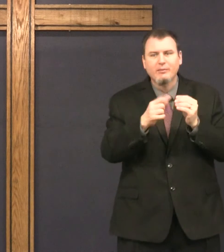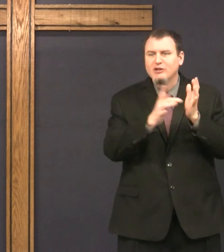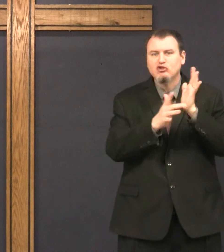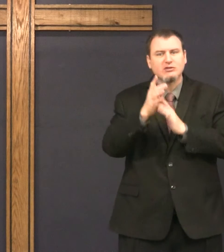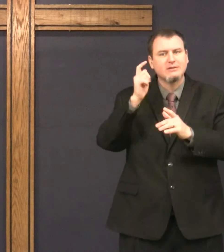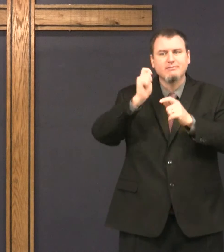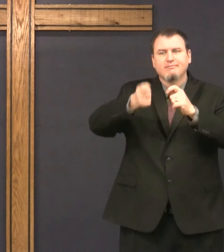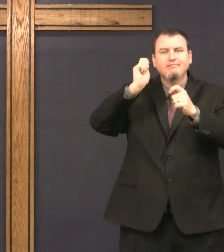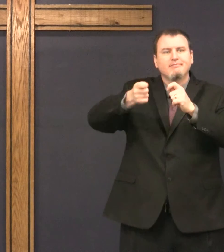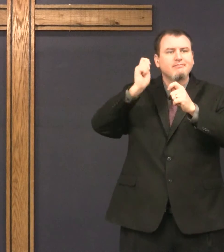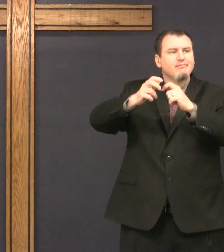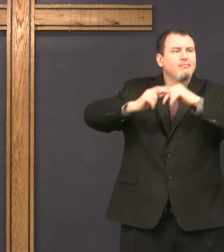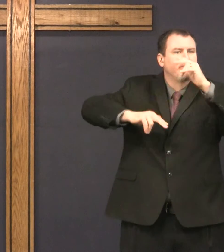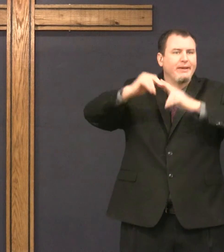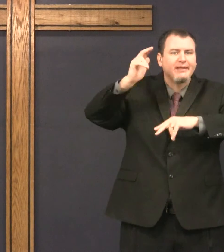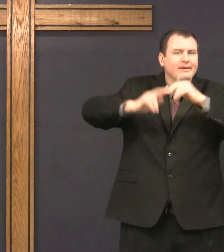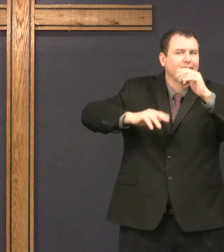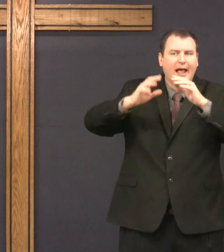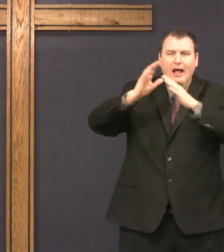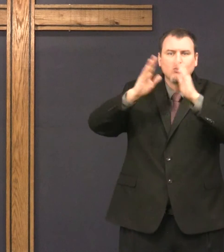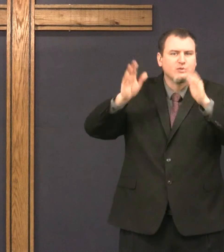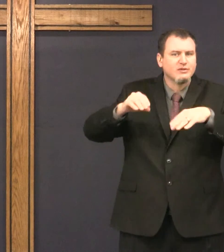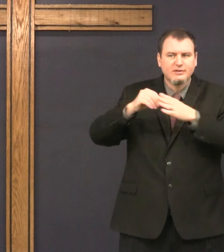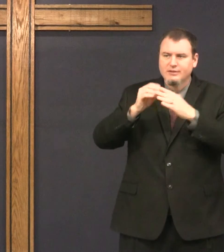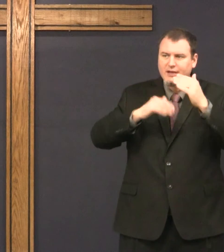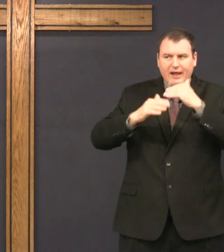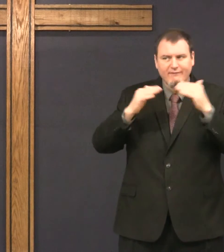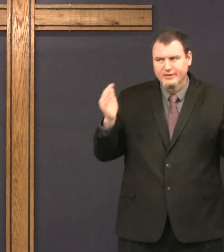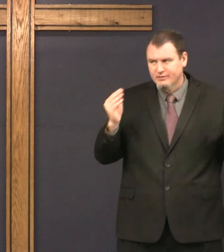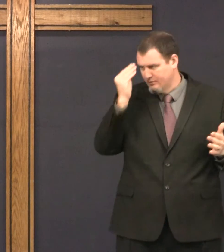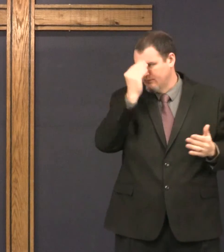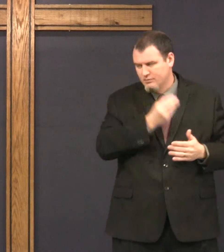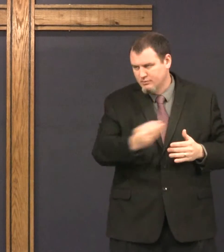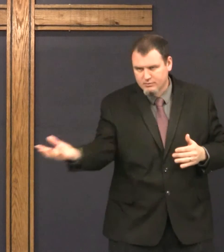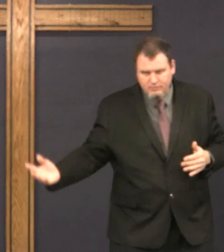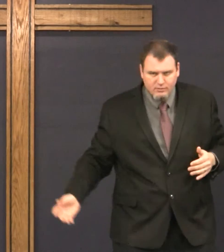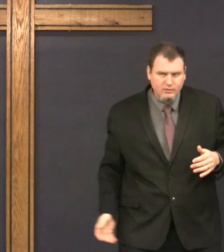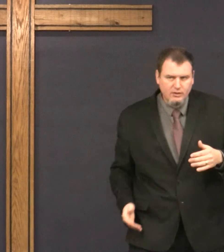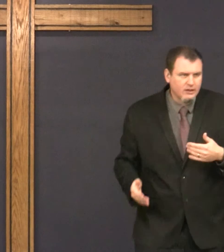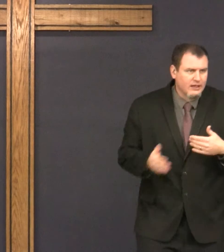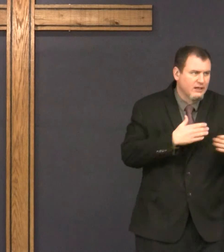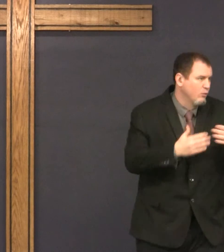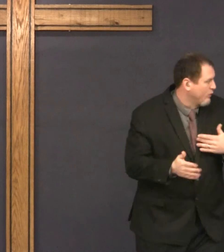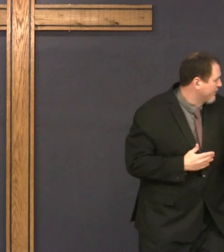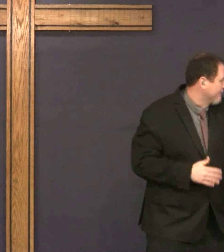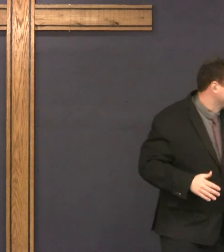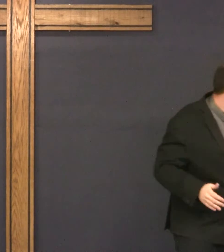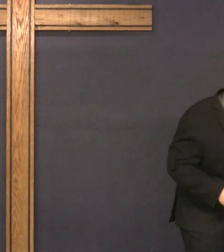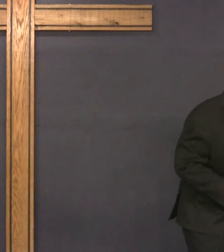Not a verse about Jesus building mansions in heaven. He's not building houses in heaven for us.